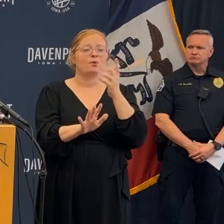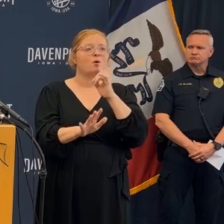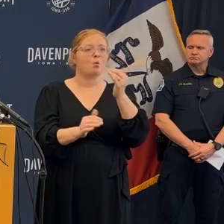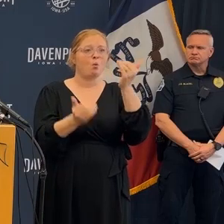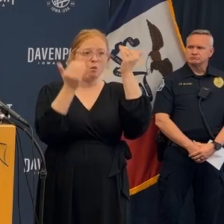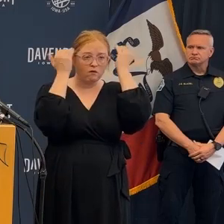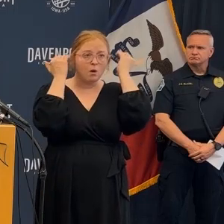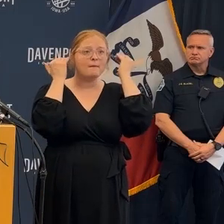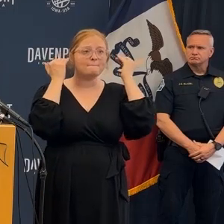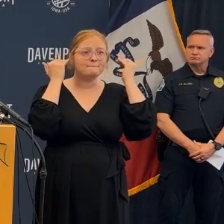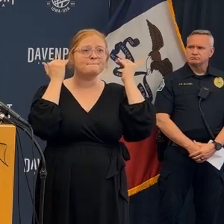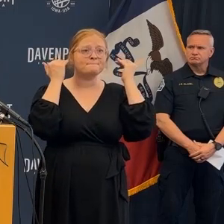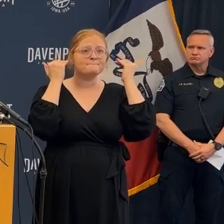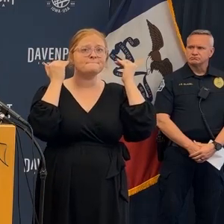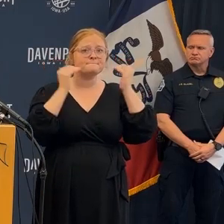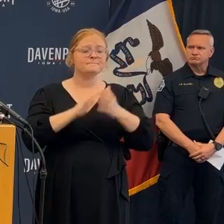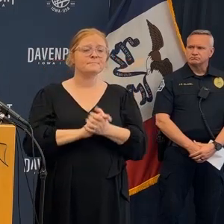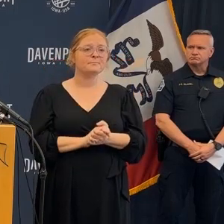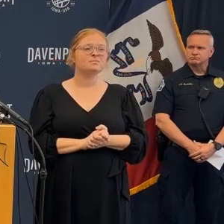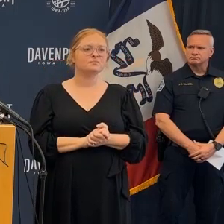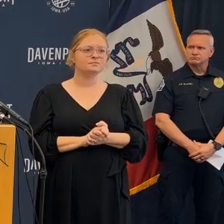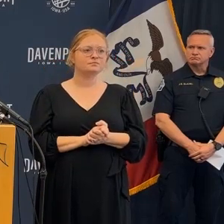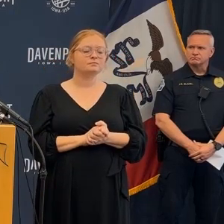happen with the sole purpose of